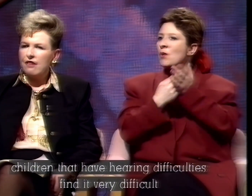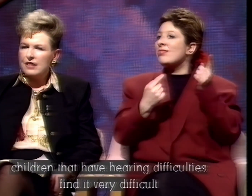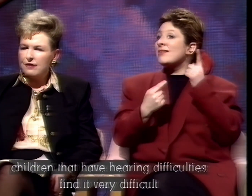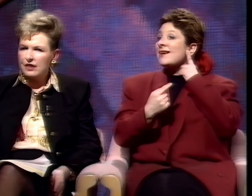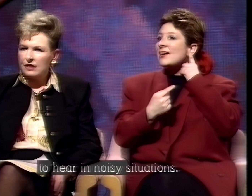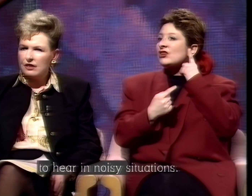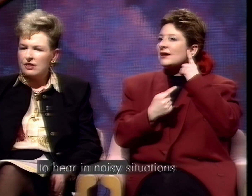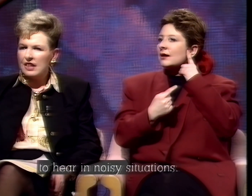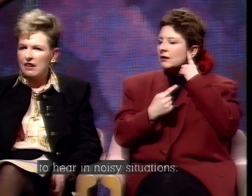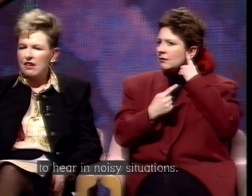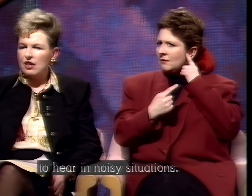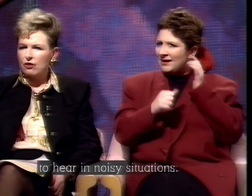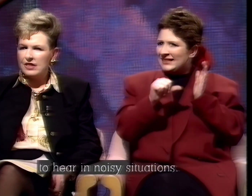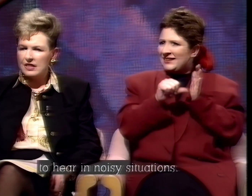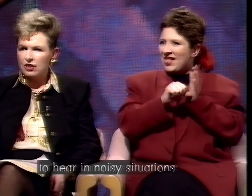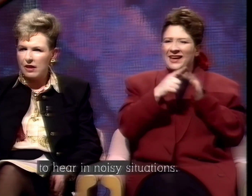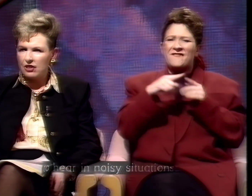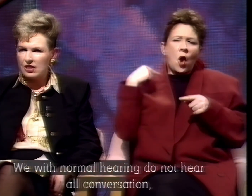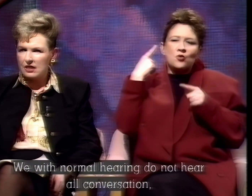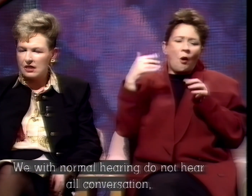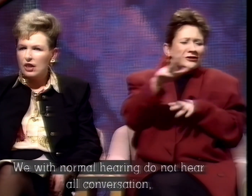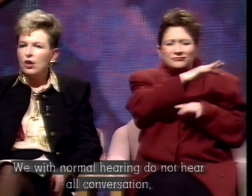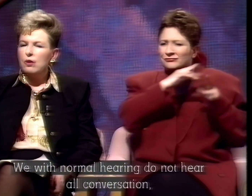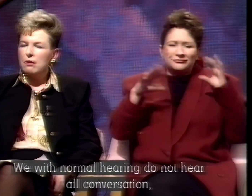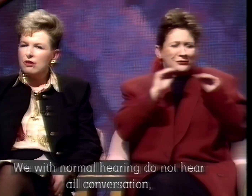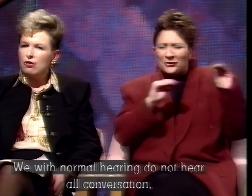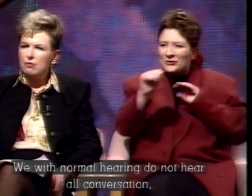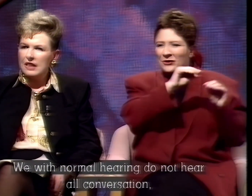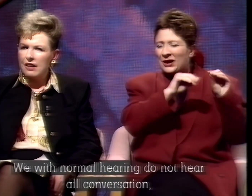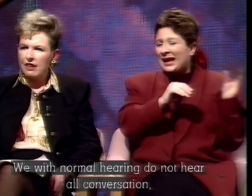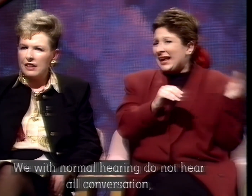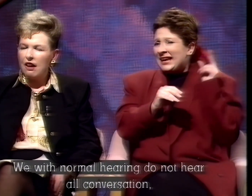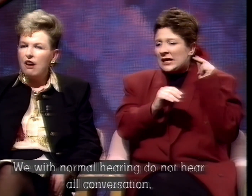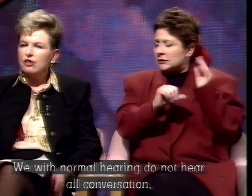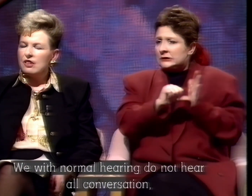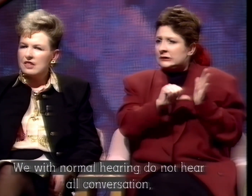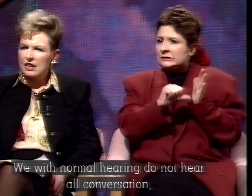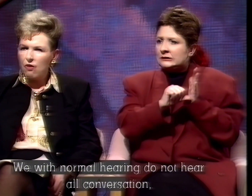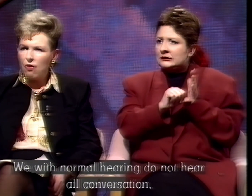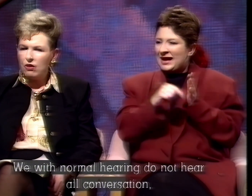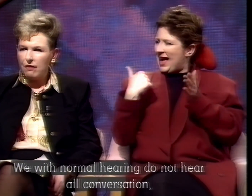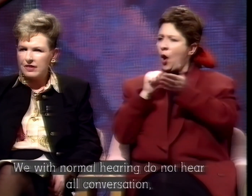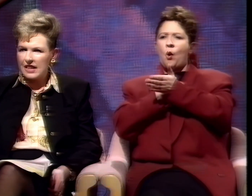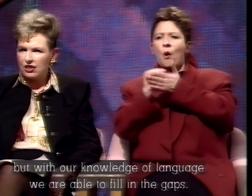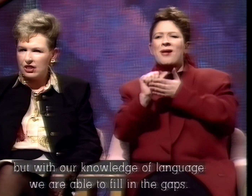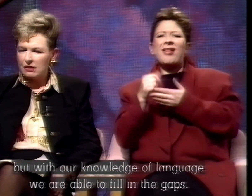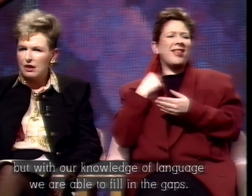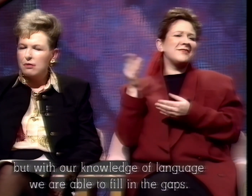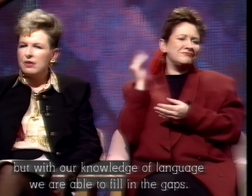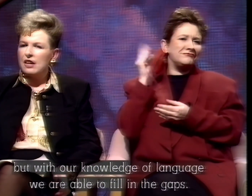difficult to hear in noisy situations. We with normal hearing do not hear all conversation, but with our